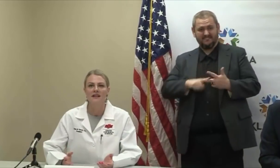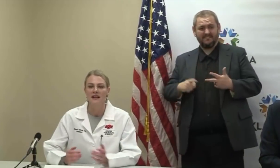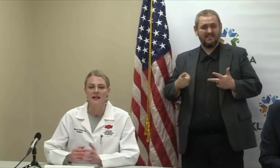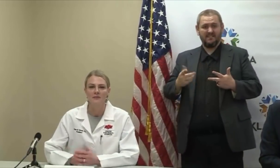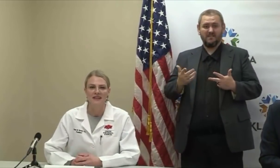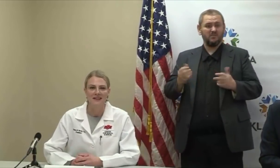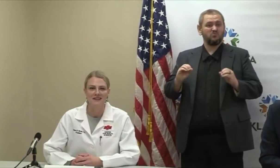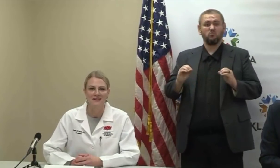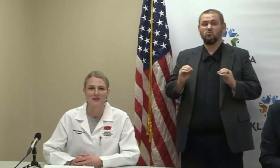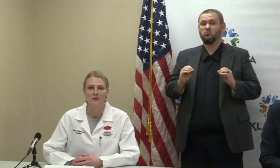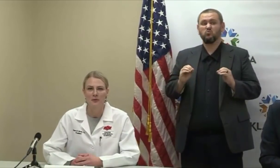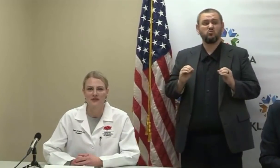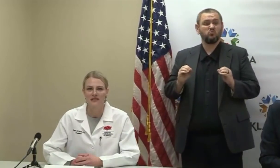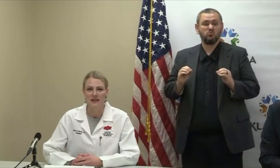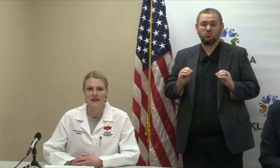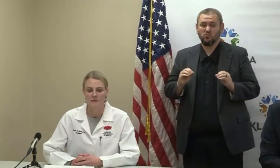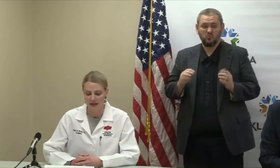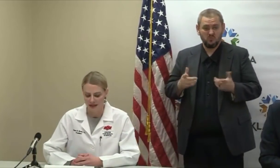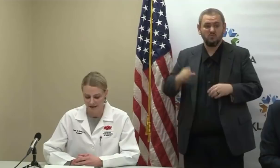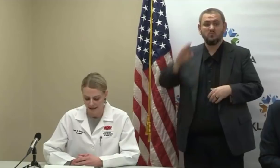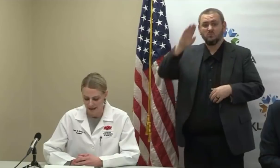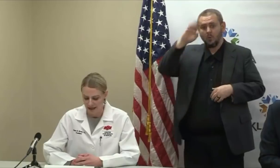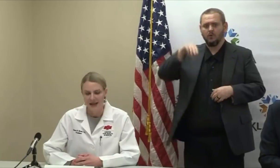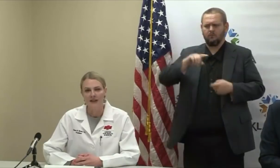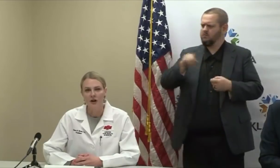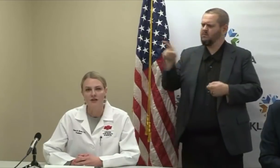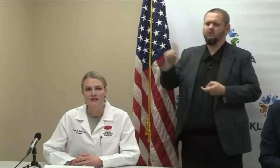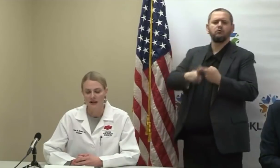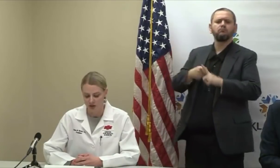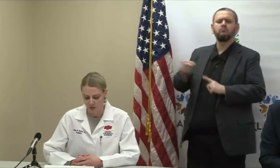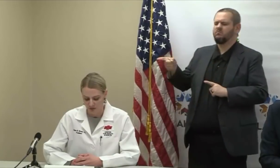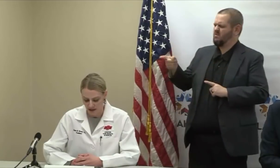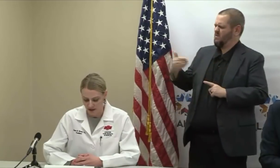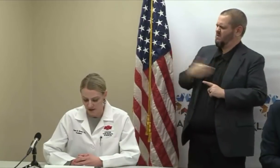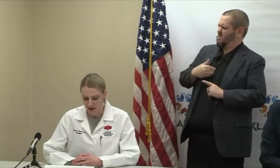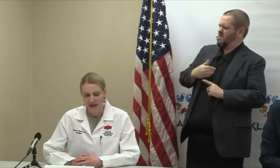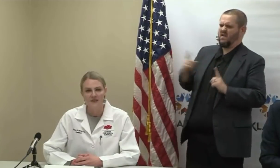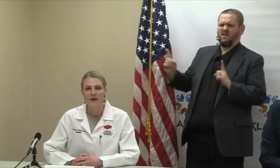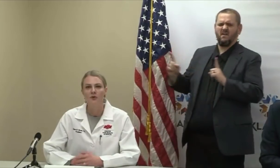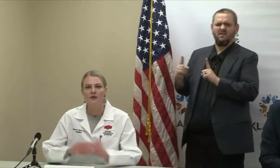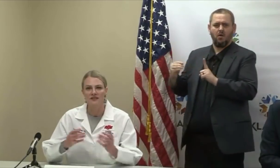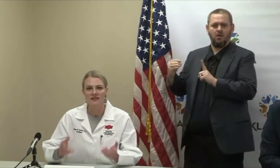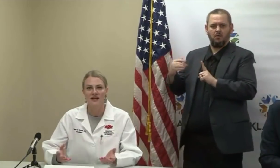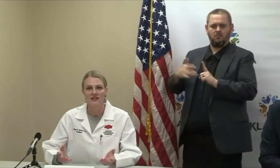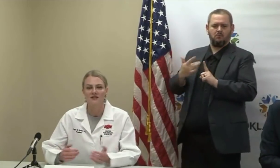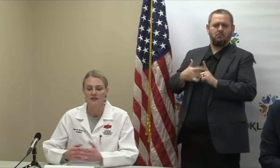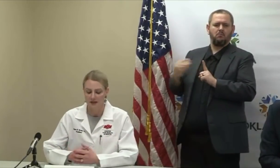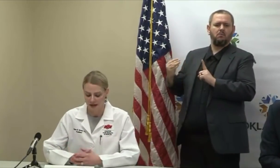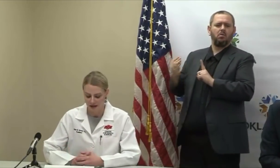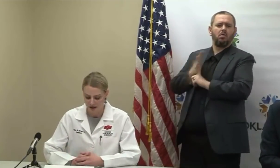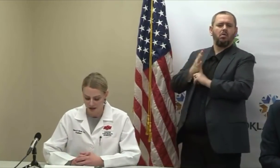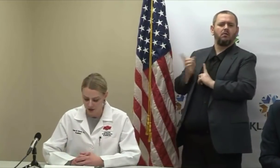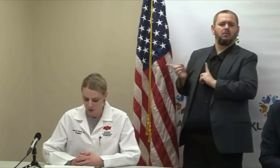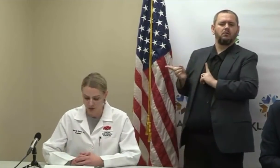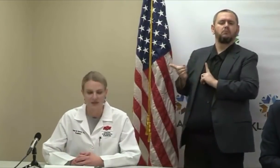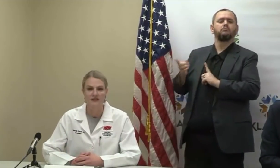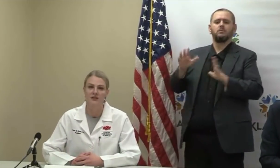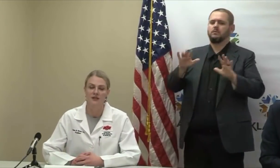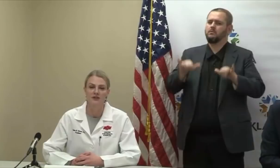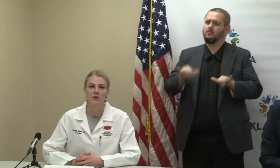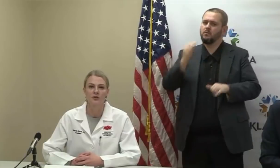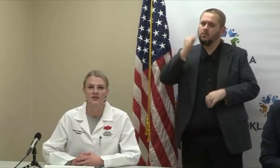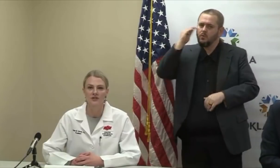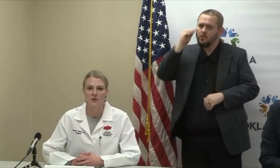to go ahead and begin self-quarantine immediately and contact your provider. They will assess your